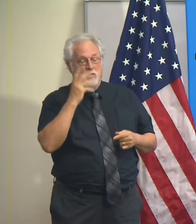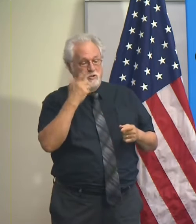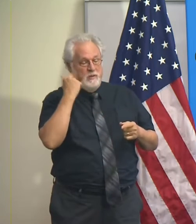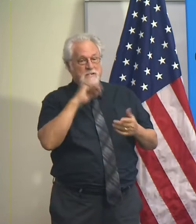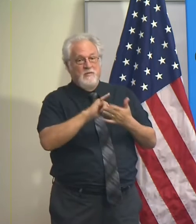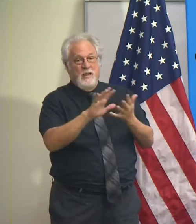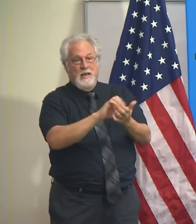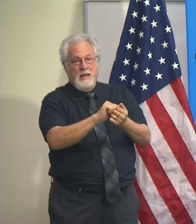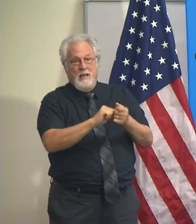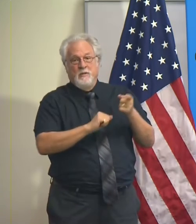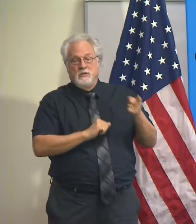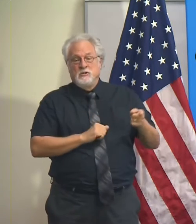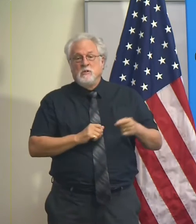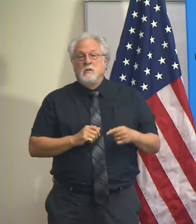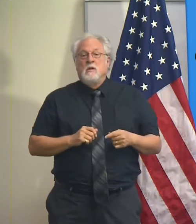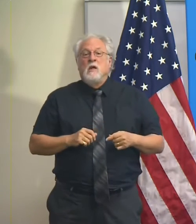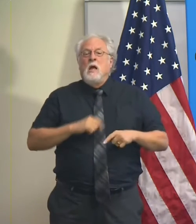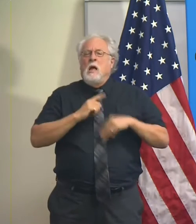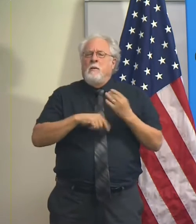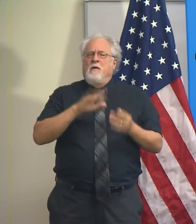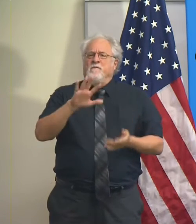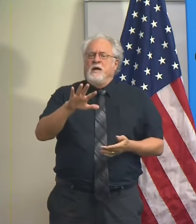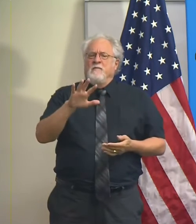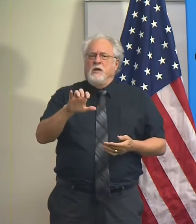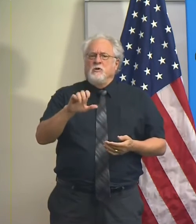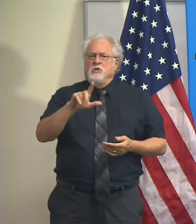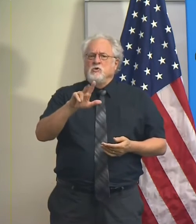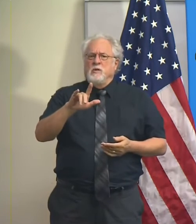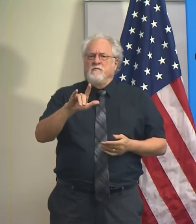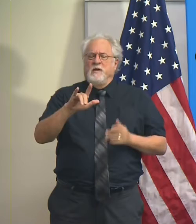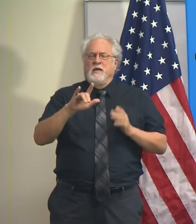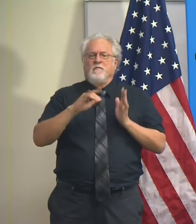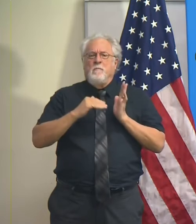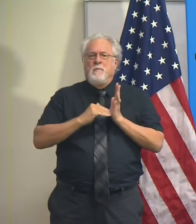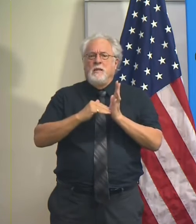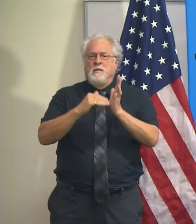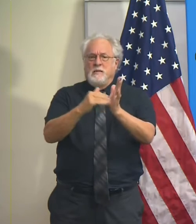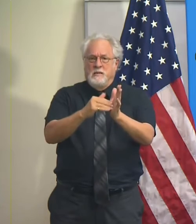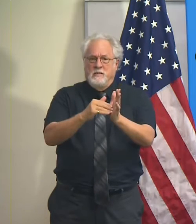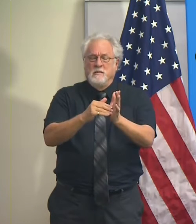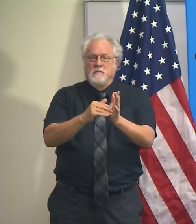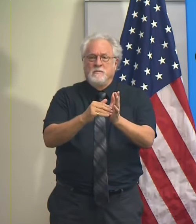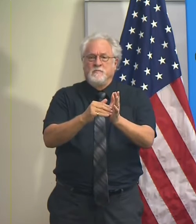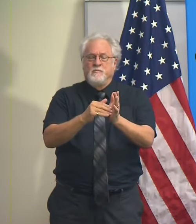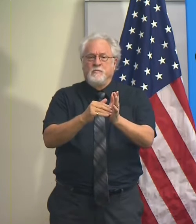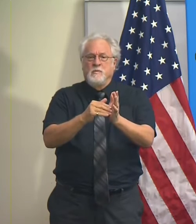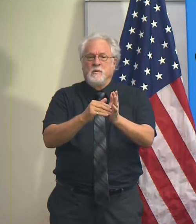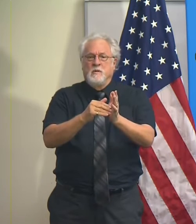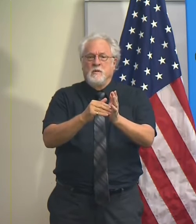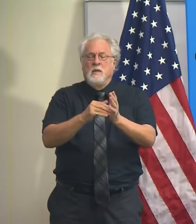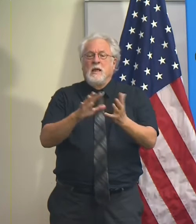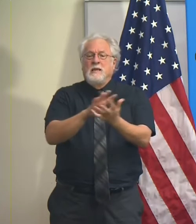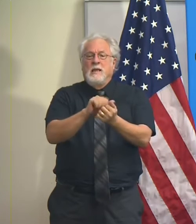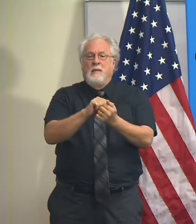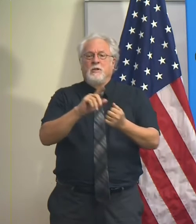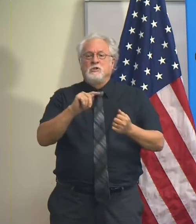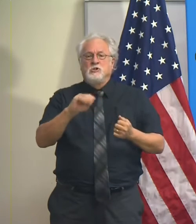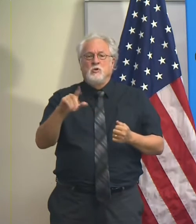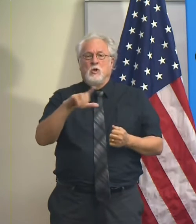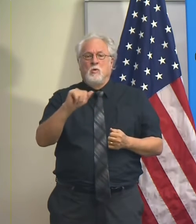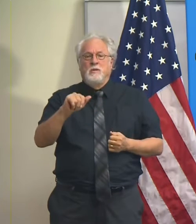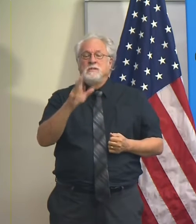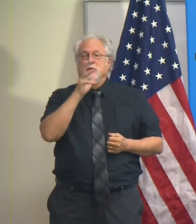damage estimate. About 525 million dollars of that total is estimated damages to